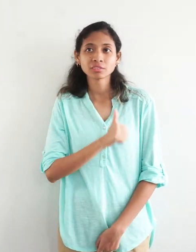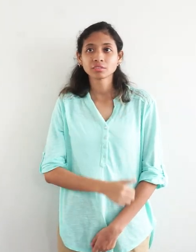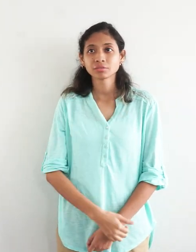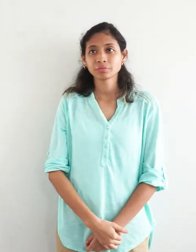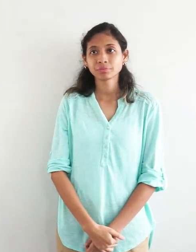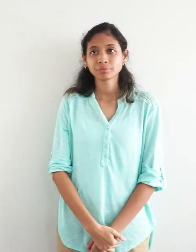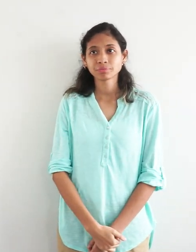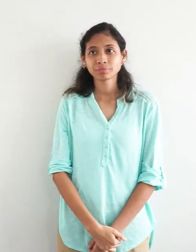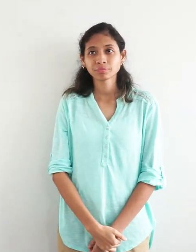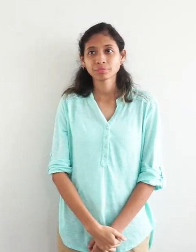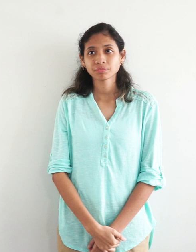baby,